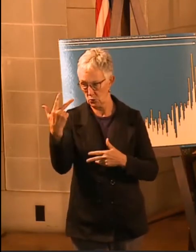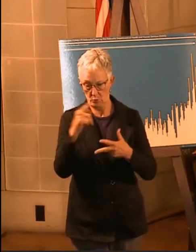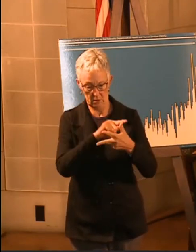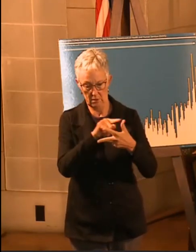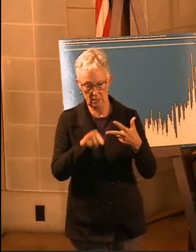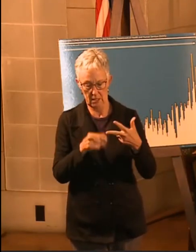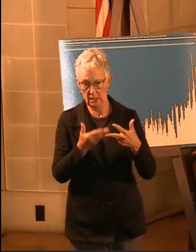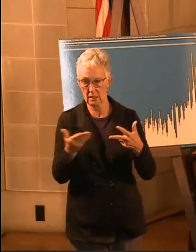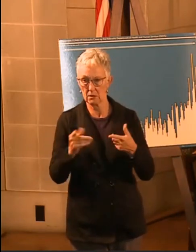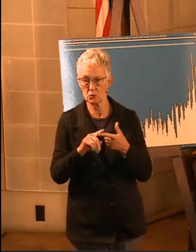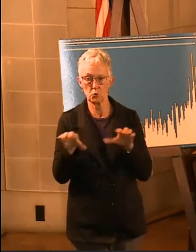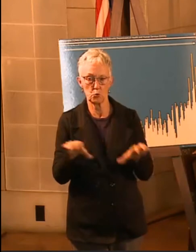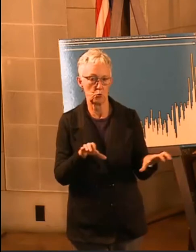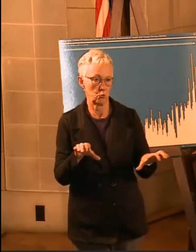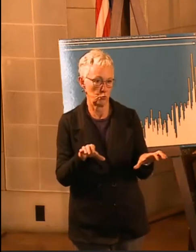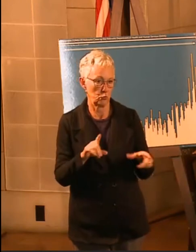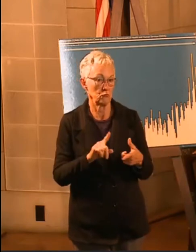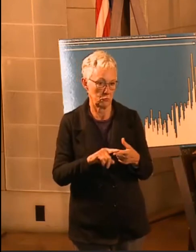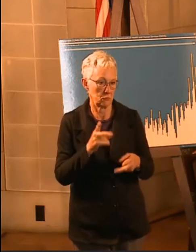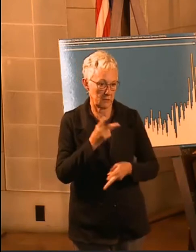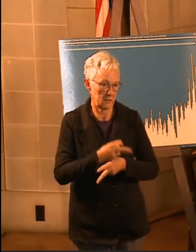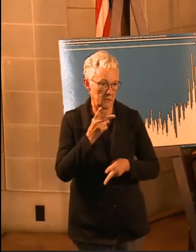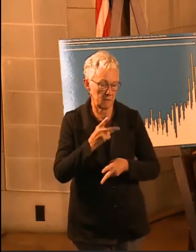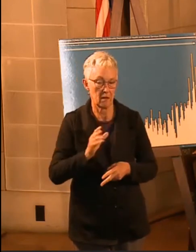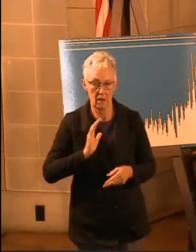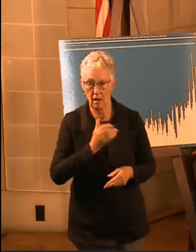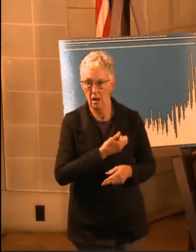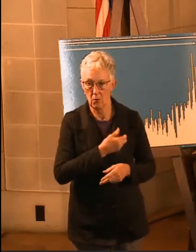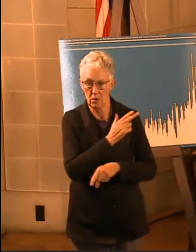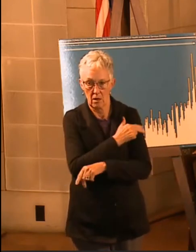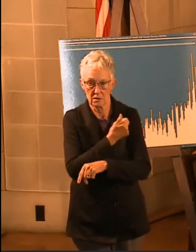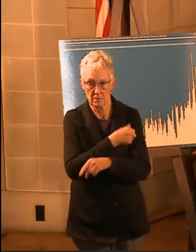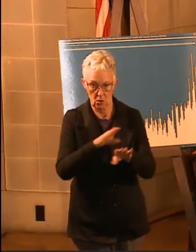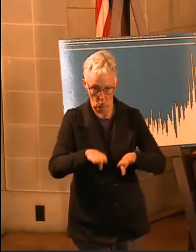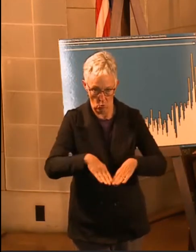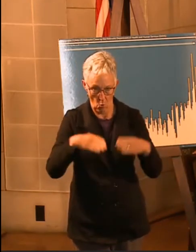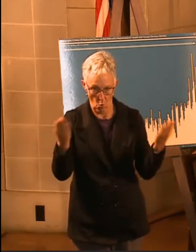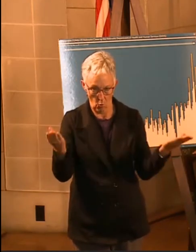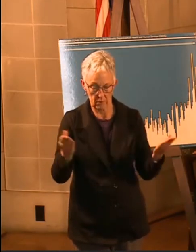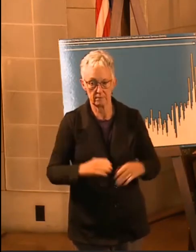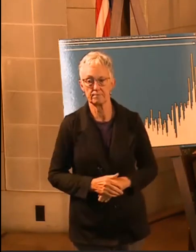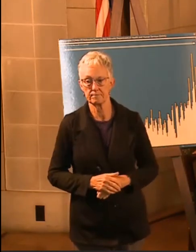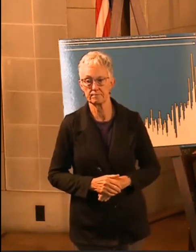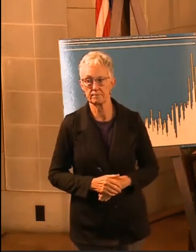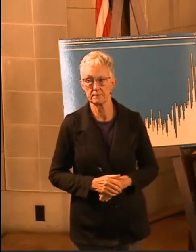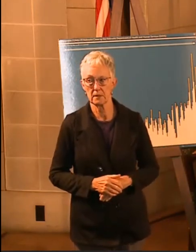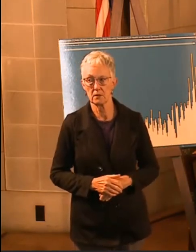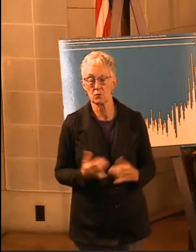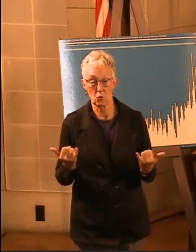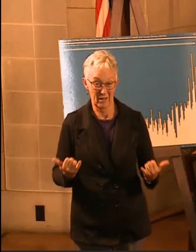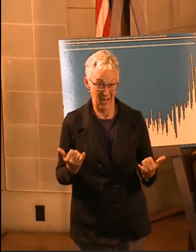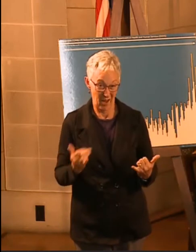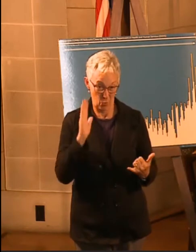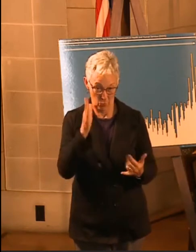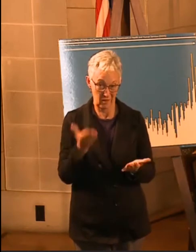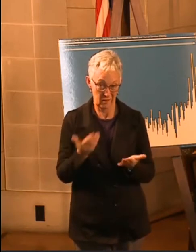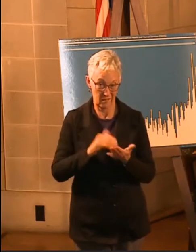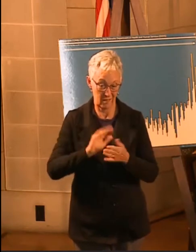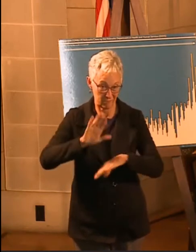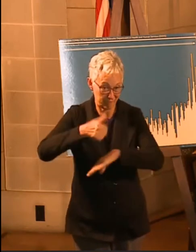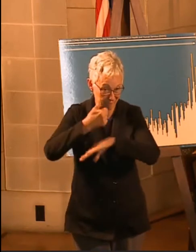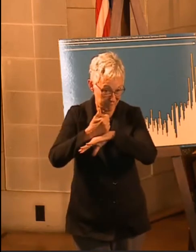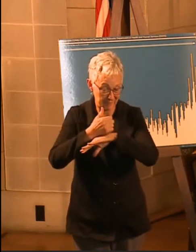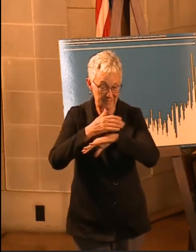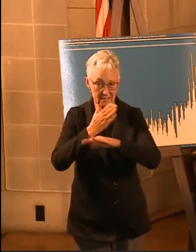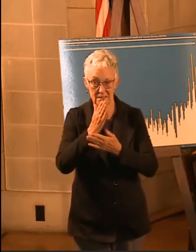the first has to do with changing our DHM, our directed health measure. We're going to be making some changes on that to be able to help address